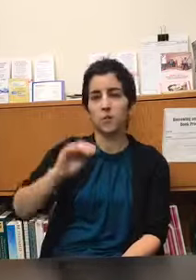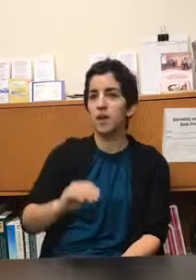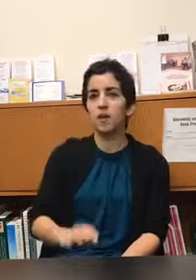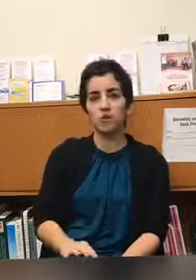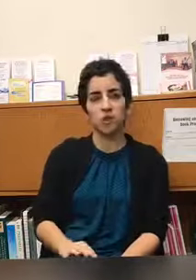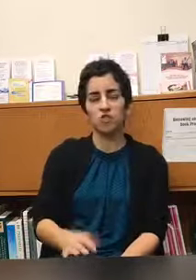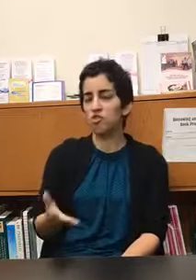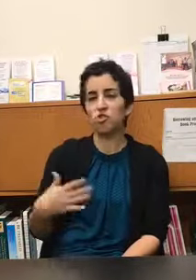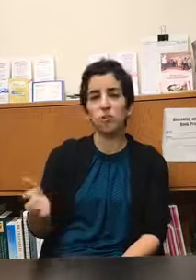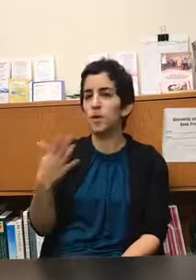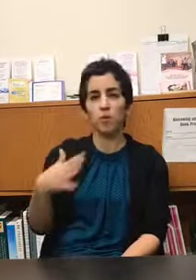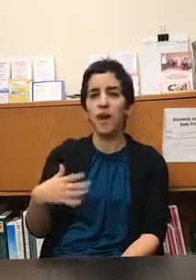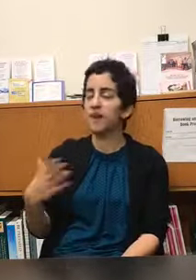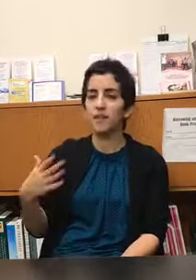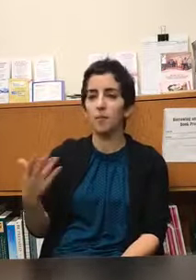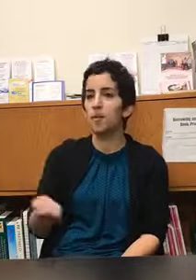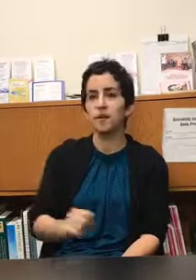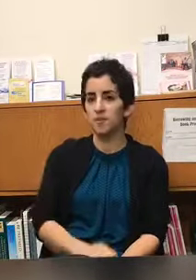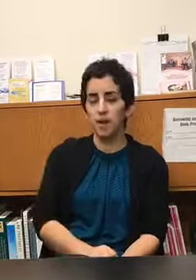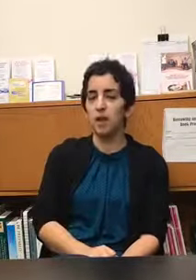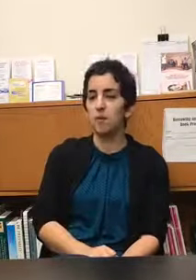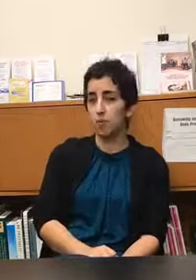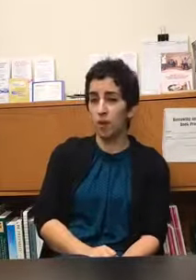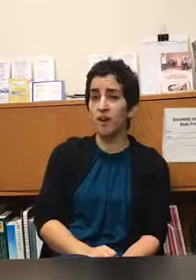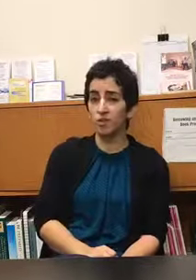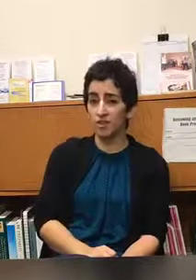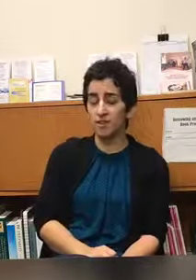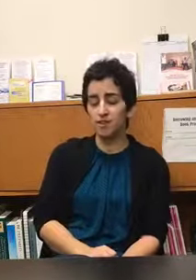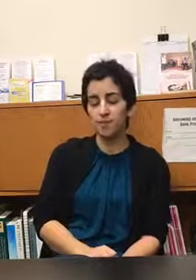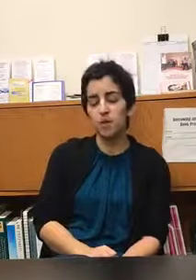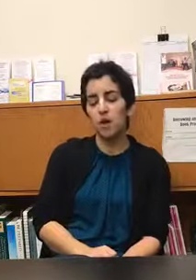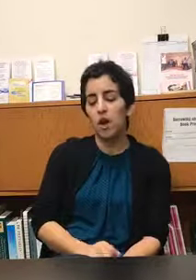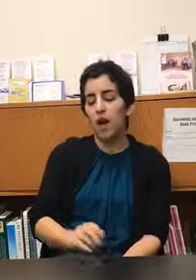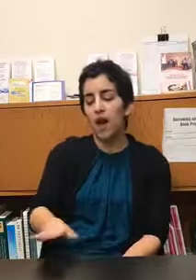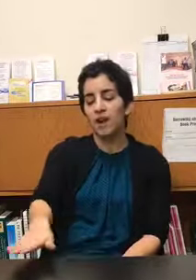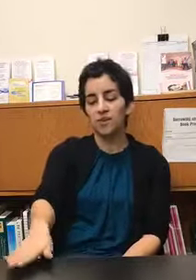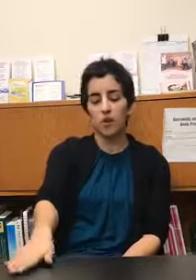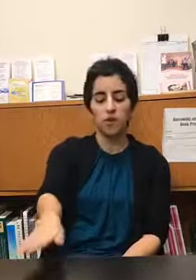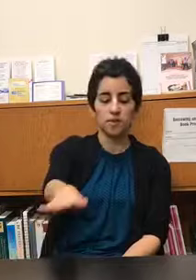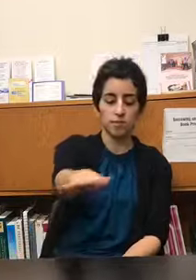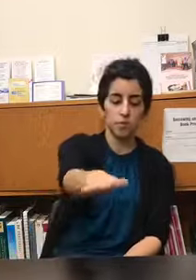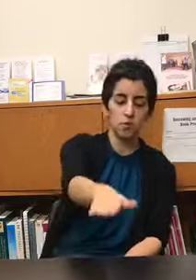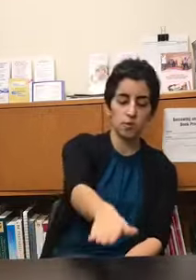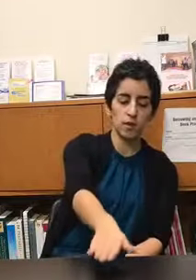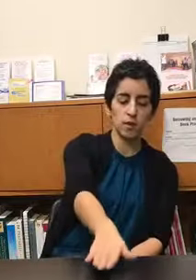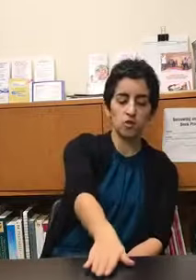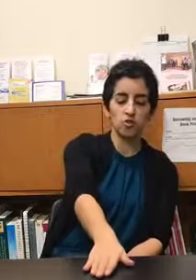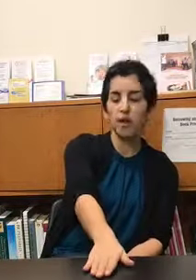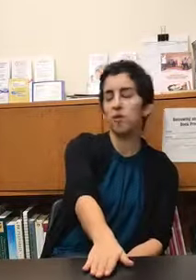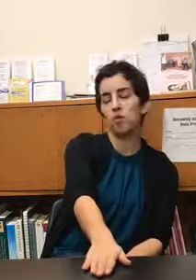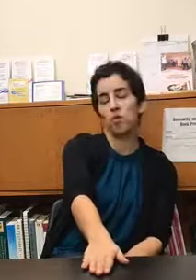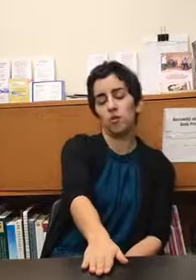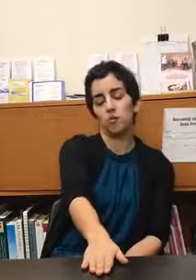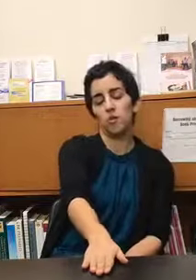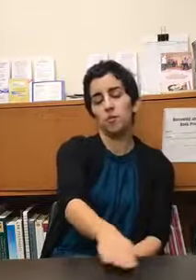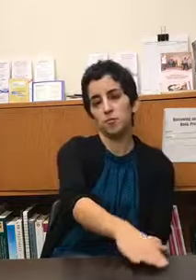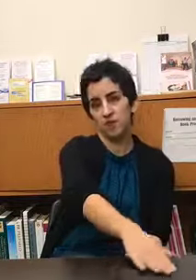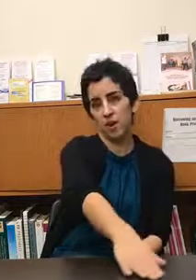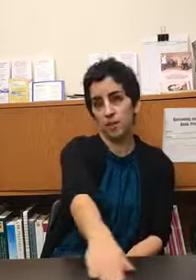piano station should be relaxing but it's making me more anxious as far as music in general within music therapy